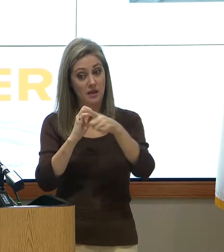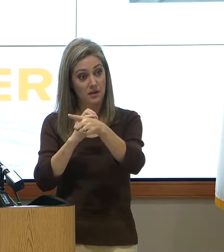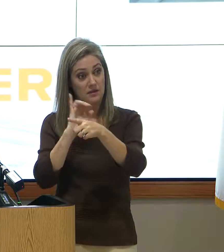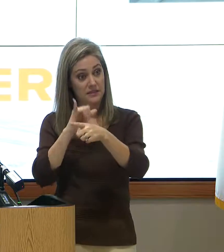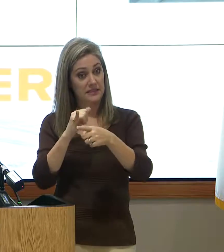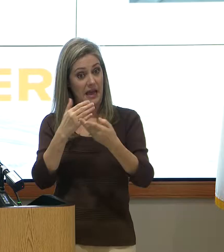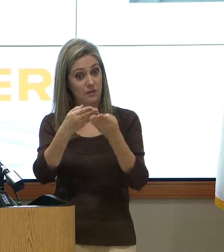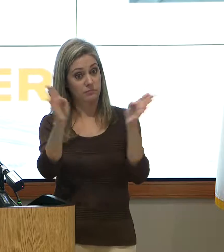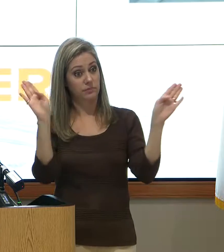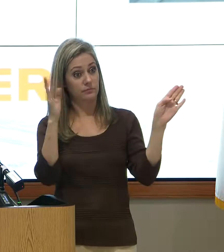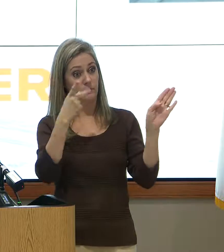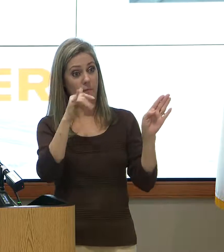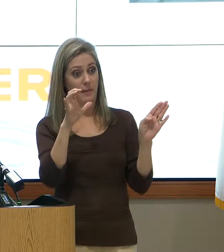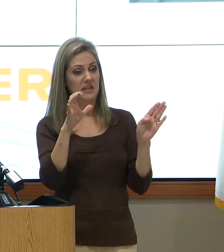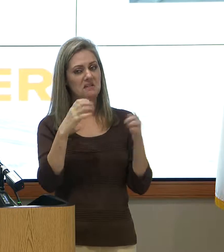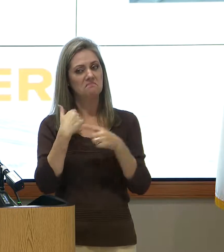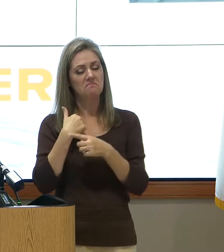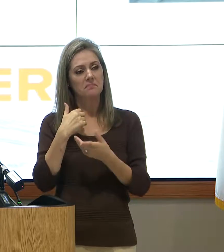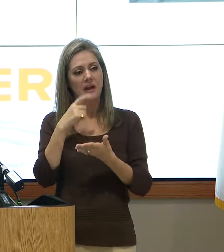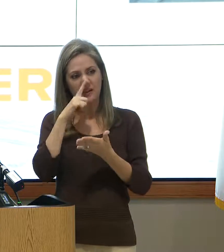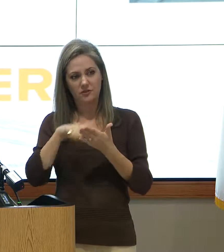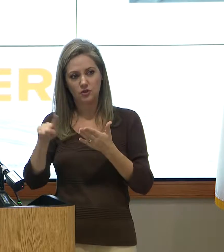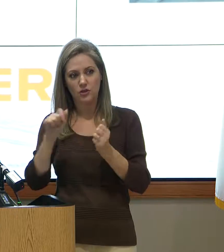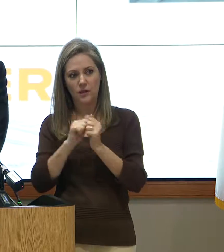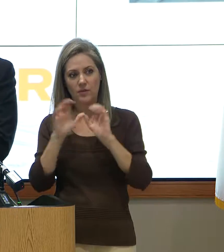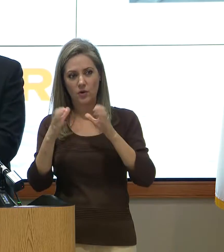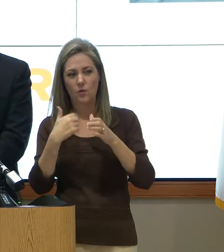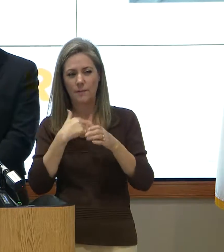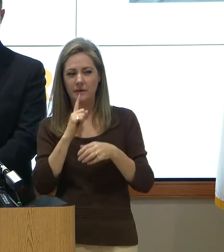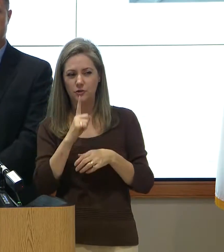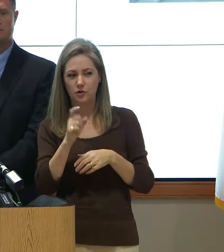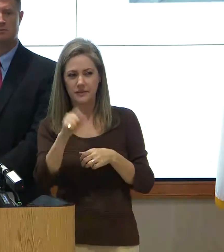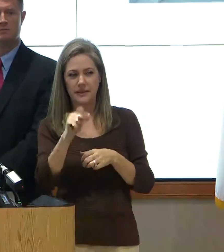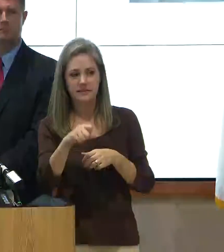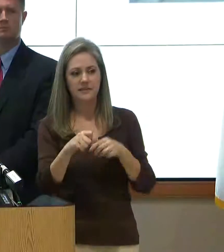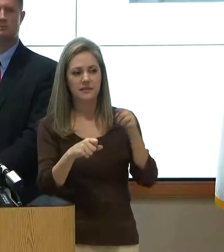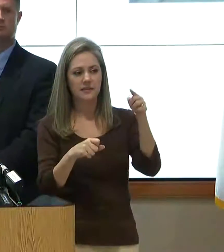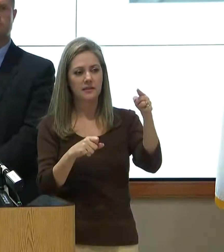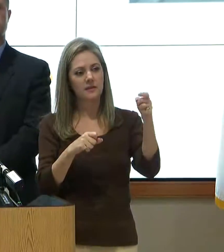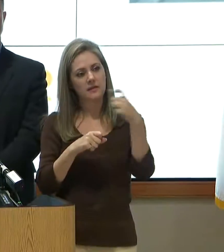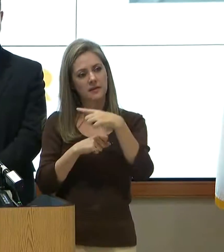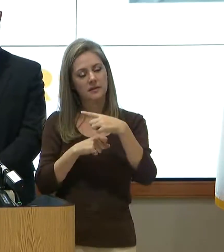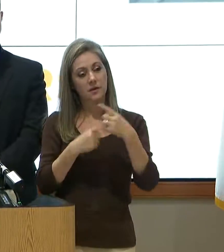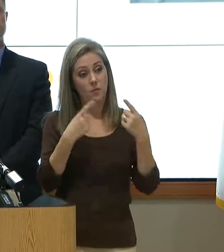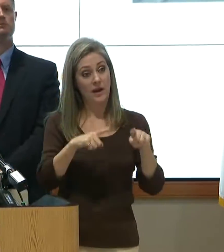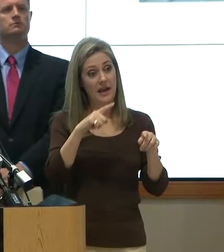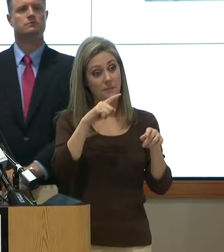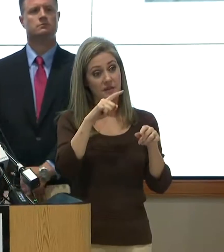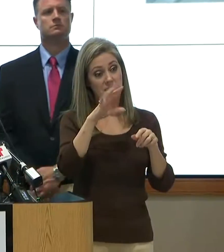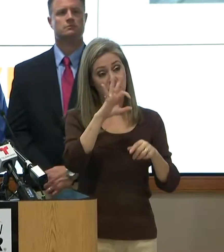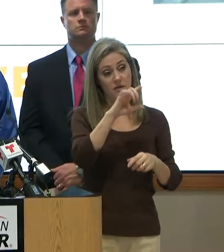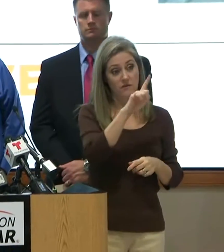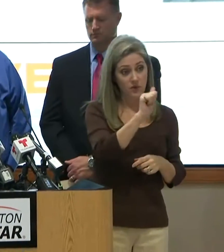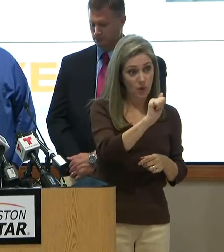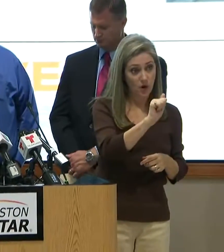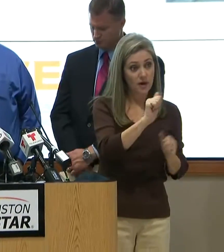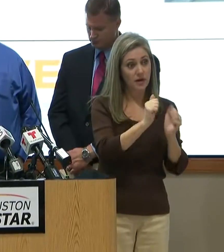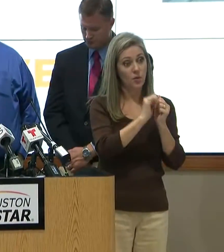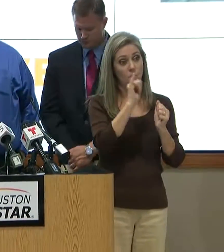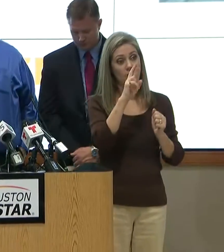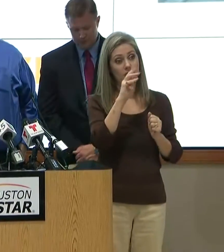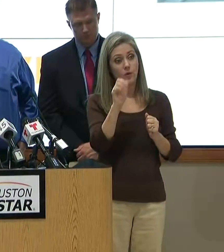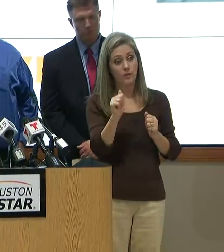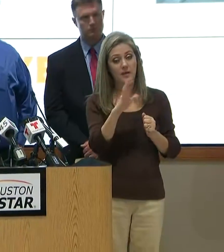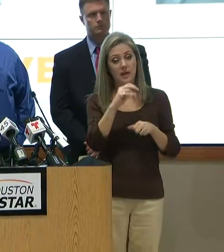I'd have to check with the Corps, but I'm certain that they are. One last question. In the face of what happened in Florida with Hurricane Irma and Puerto Rico, Hurricane Maria,